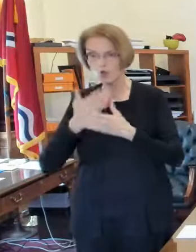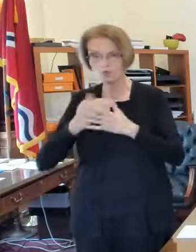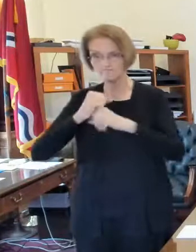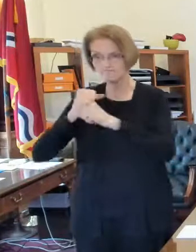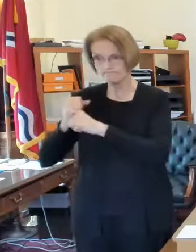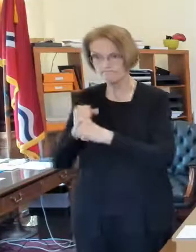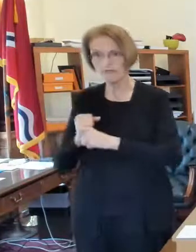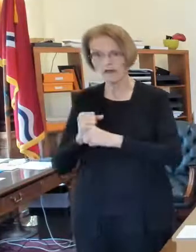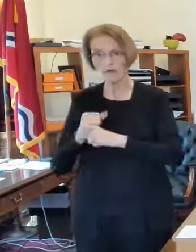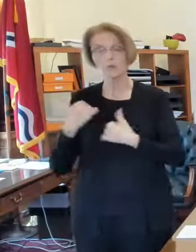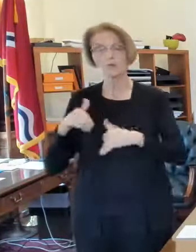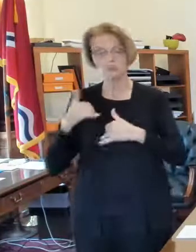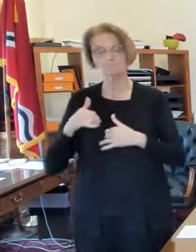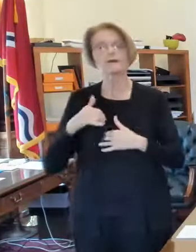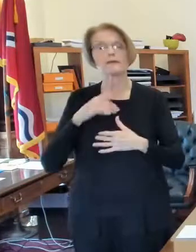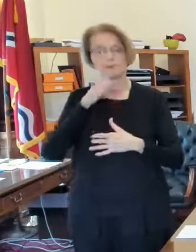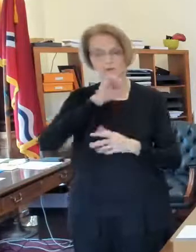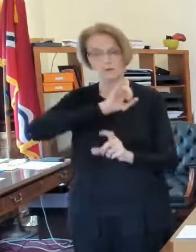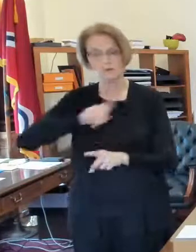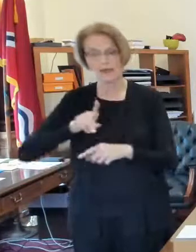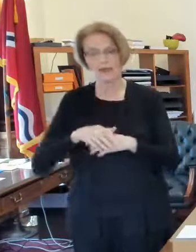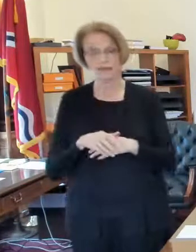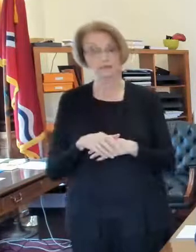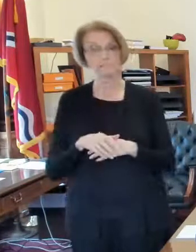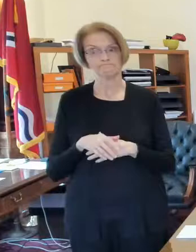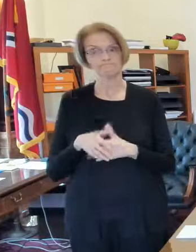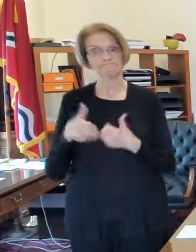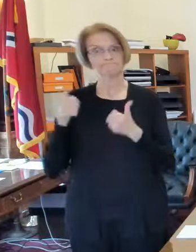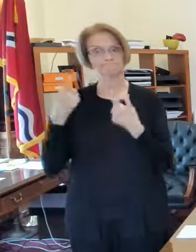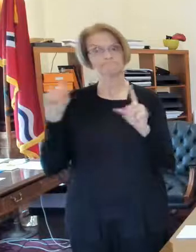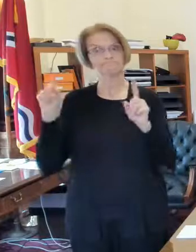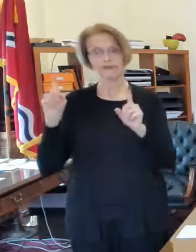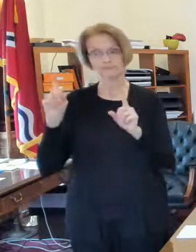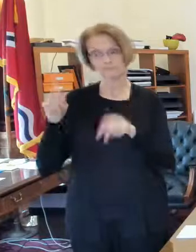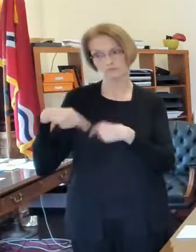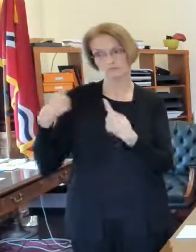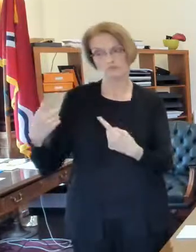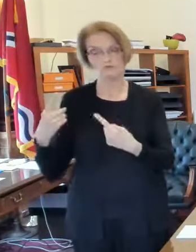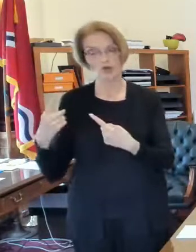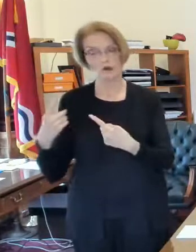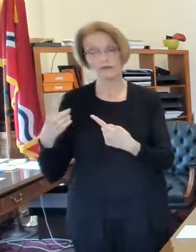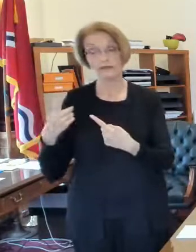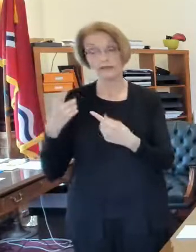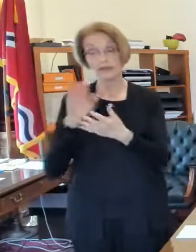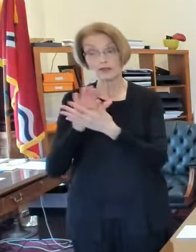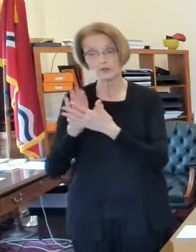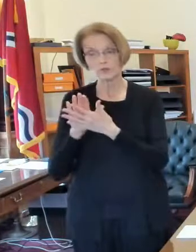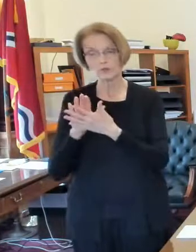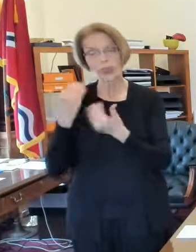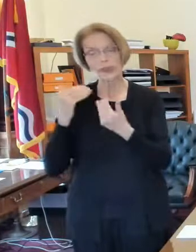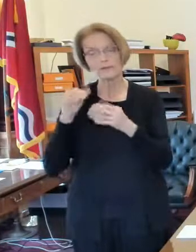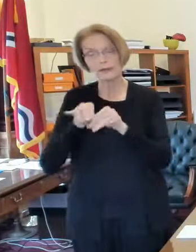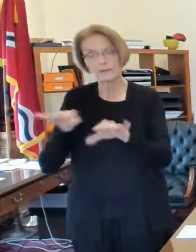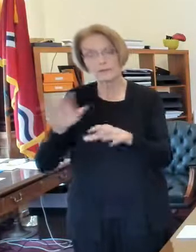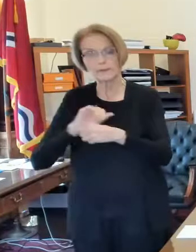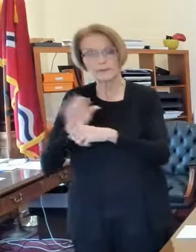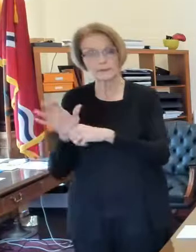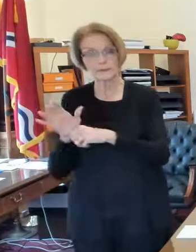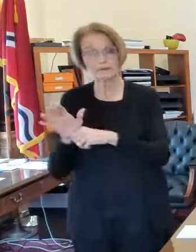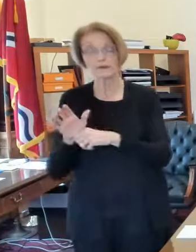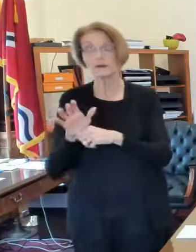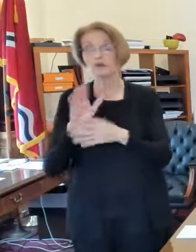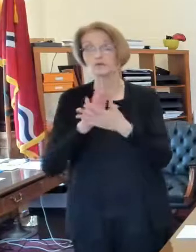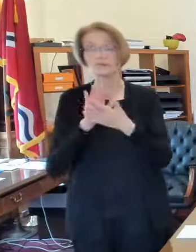been very beneficial so again we've had very limited very minimal uh transmission in schools and so schools are have done an amazing job